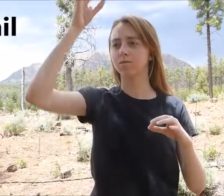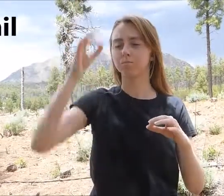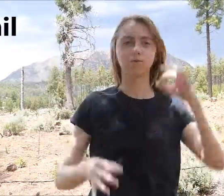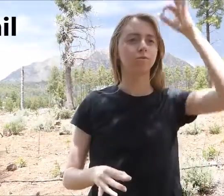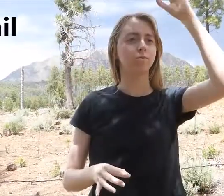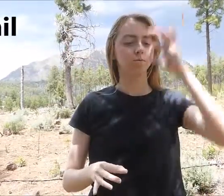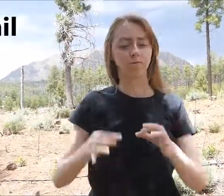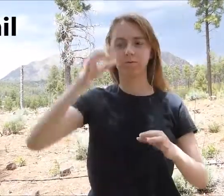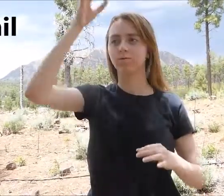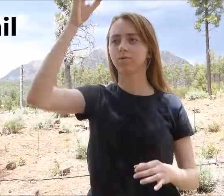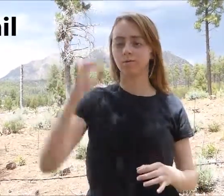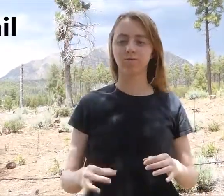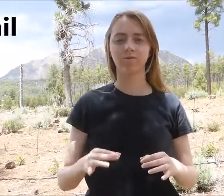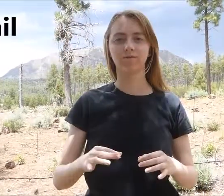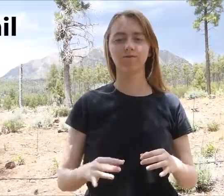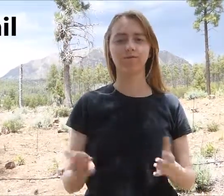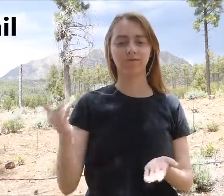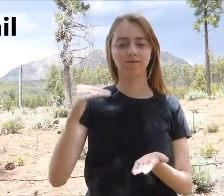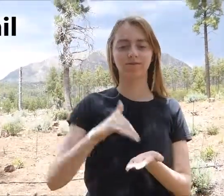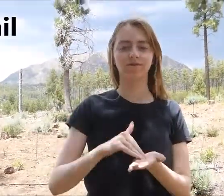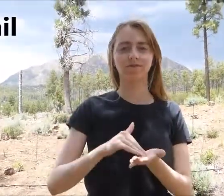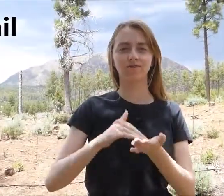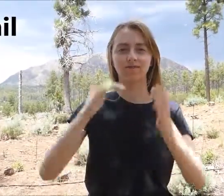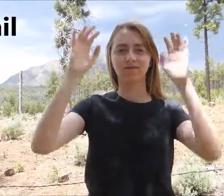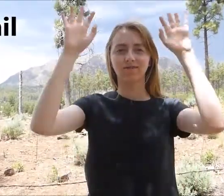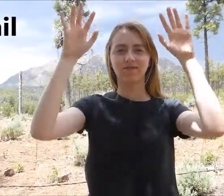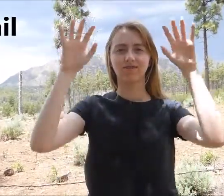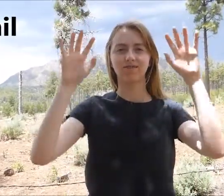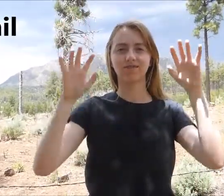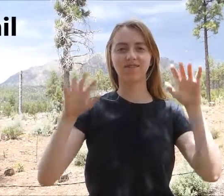Hail, again, hail.